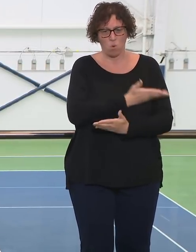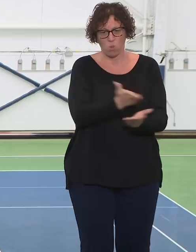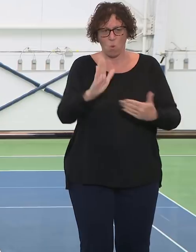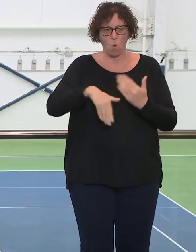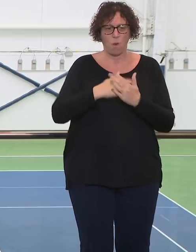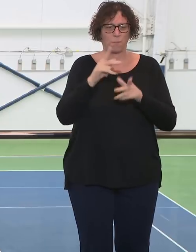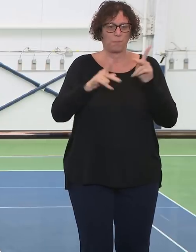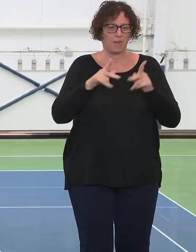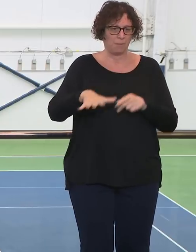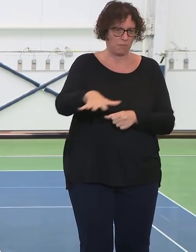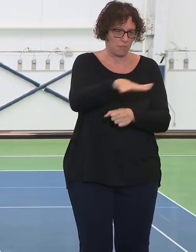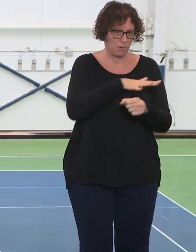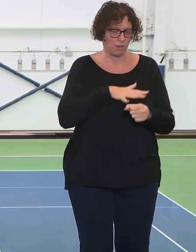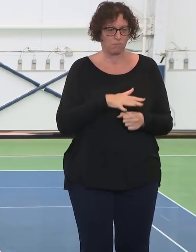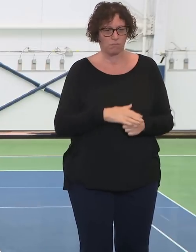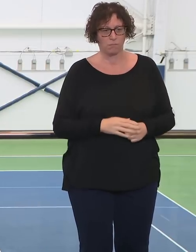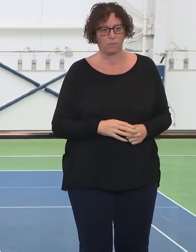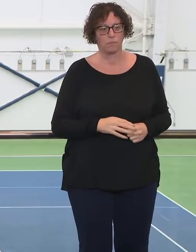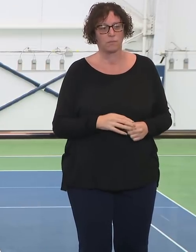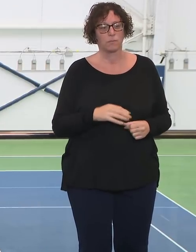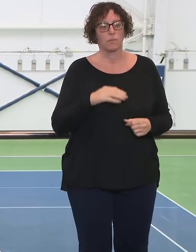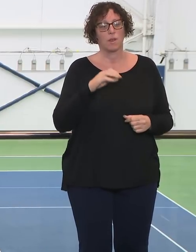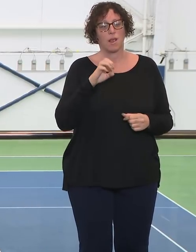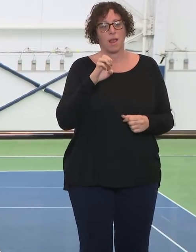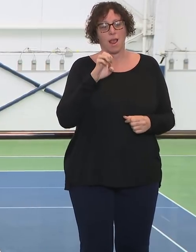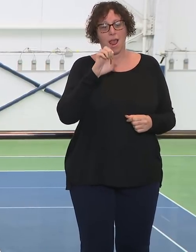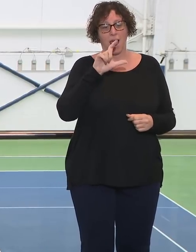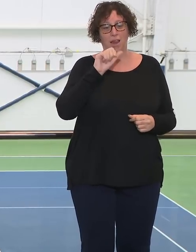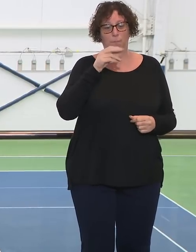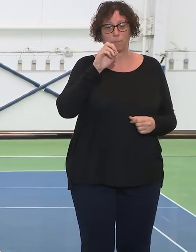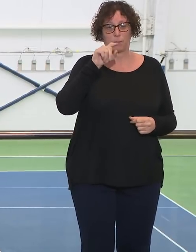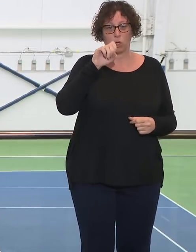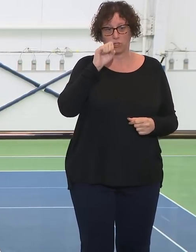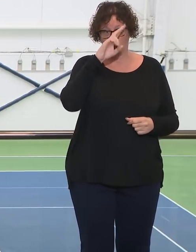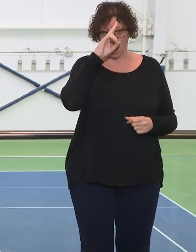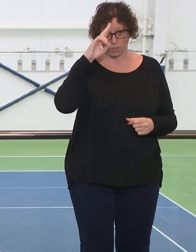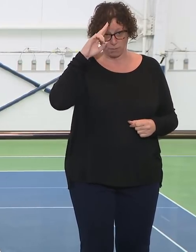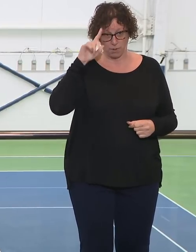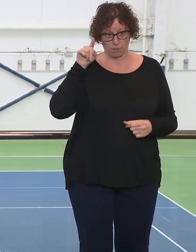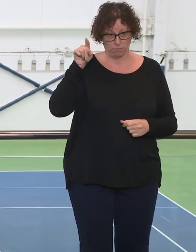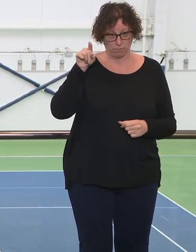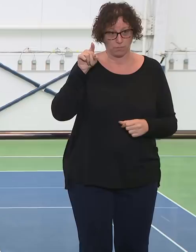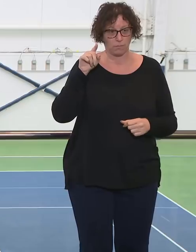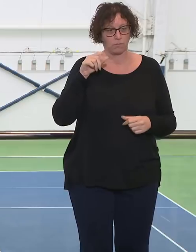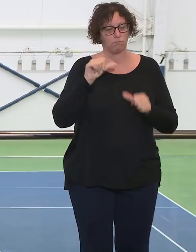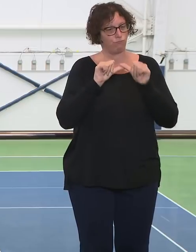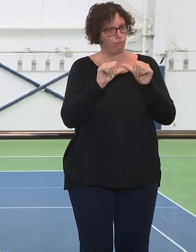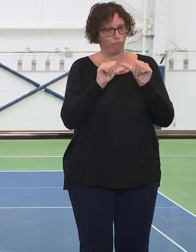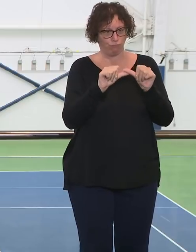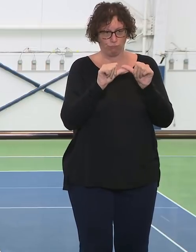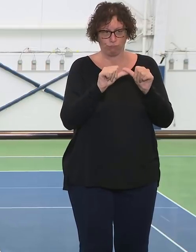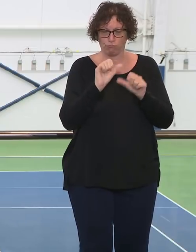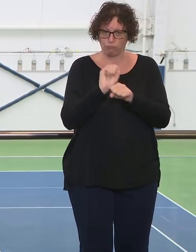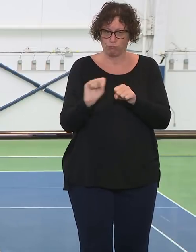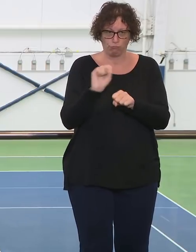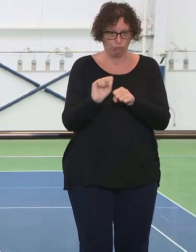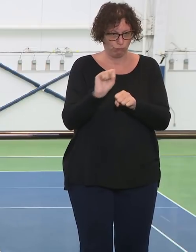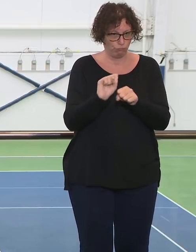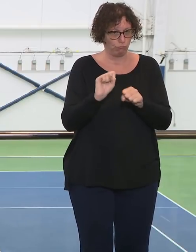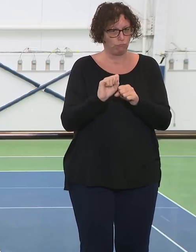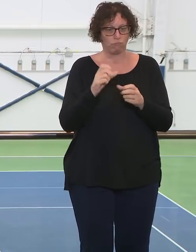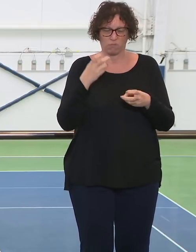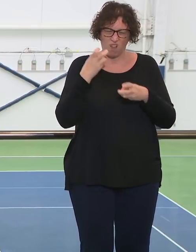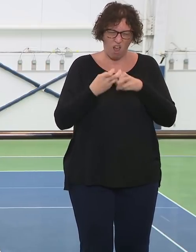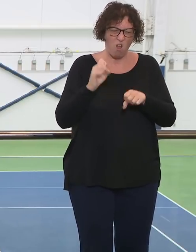Elmhurst Hospital still continues to make all of us very proud. All the doctors, the nurses, the leadership,